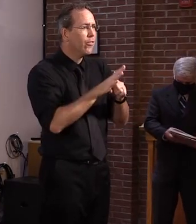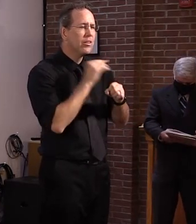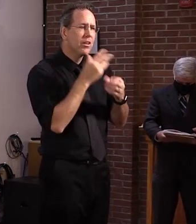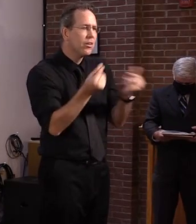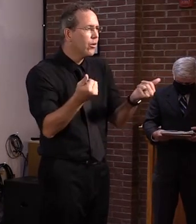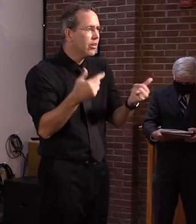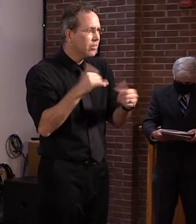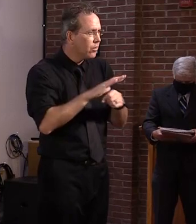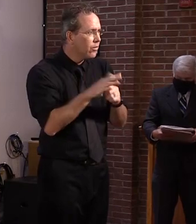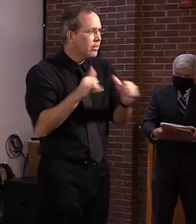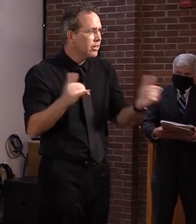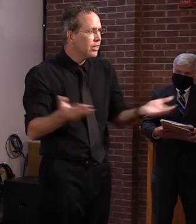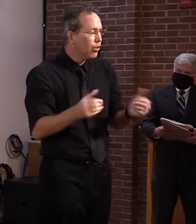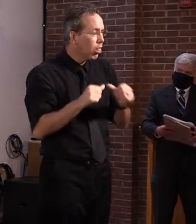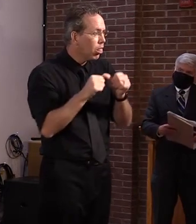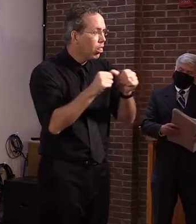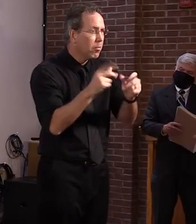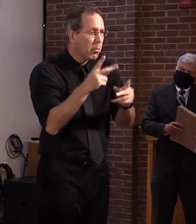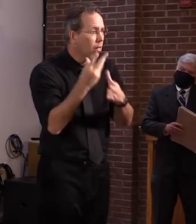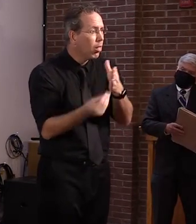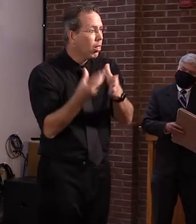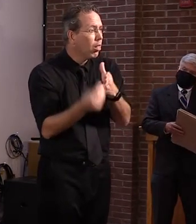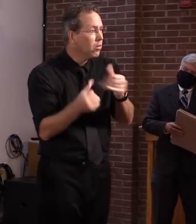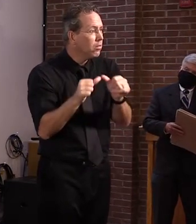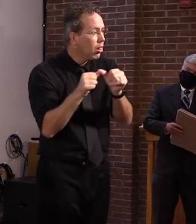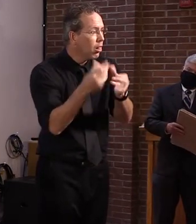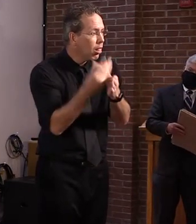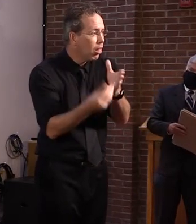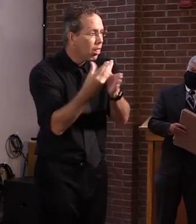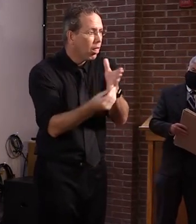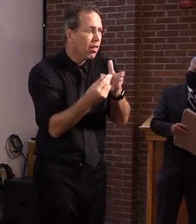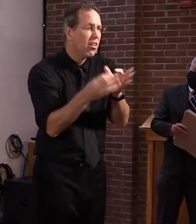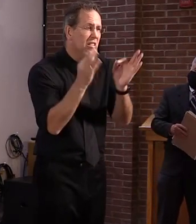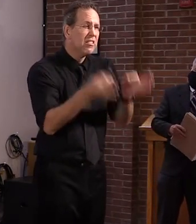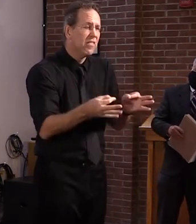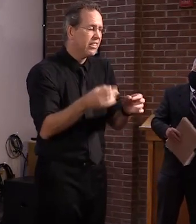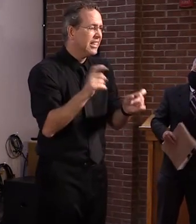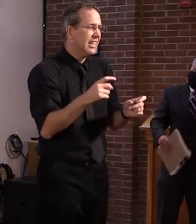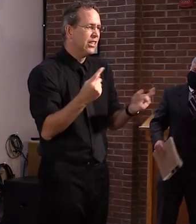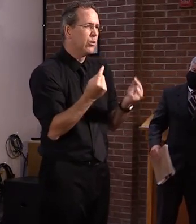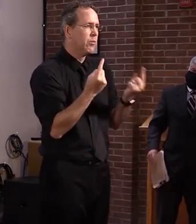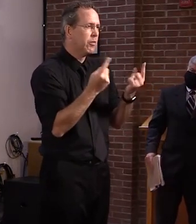well beyond, uh, 200,000 before this is over, even if there is a vaccine.